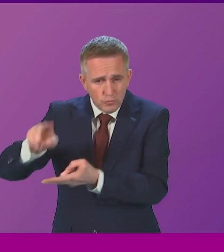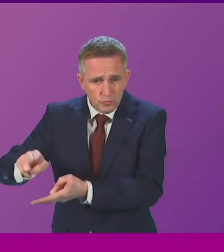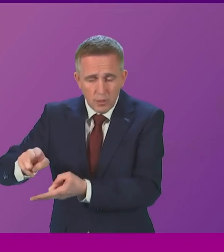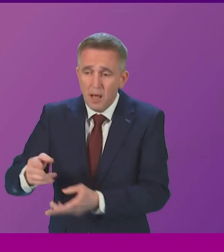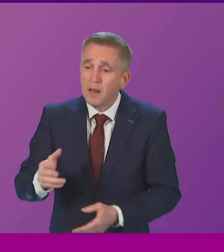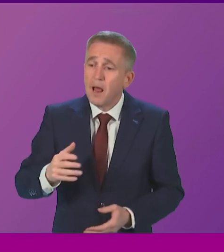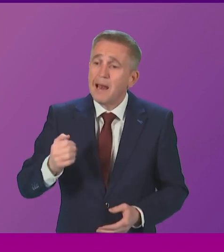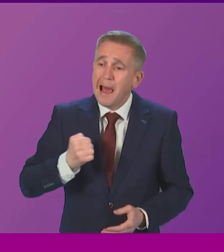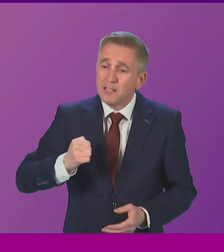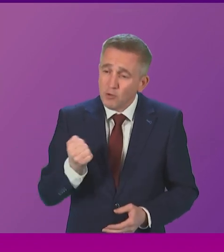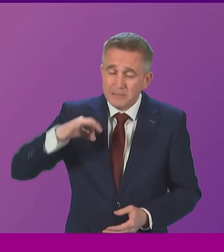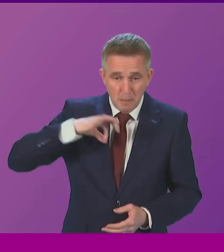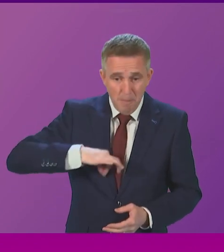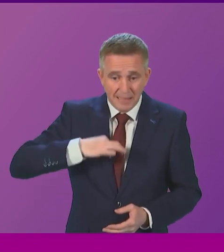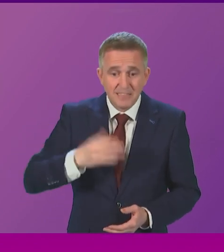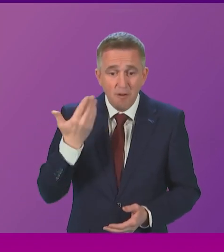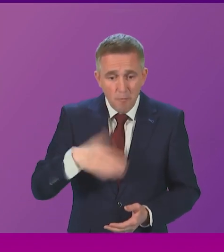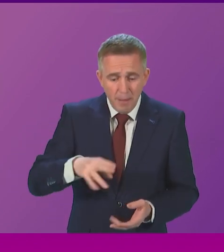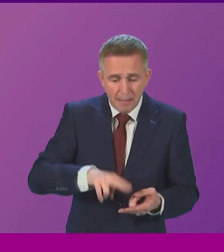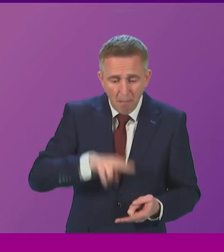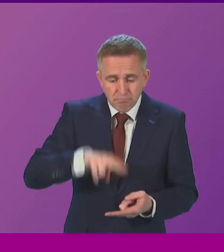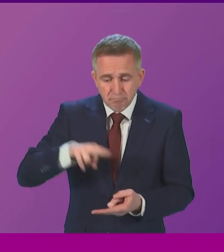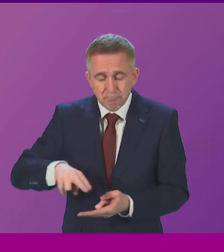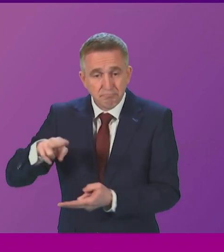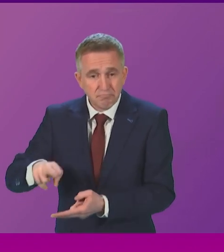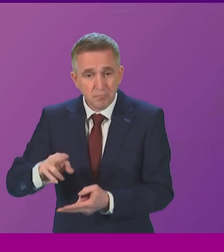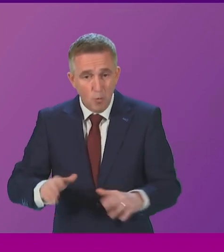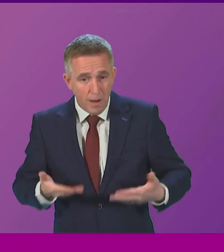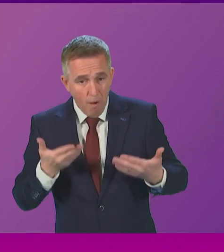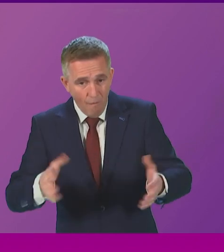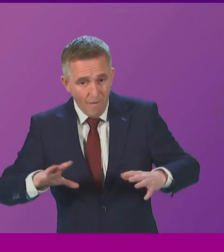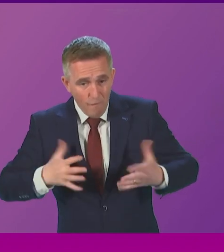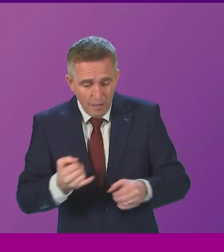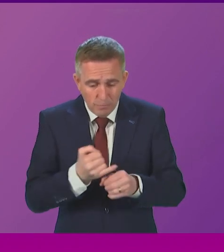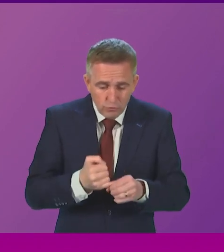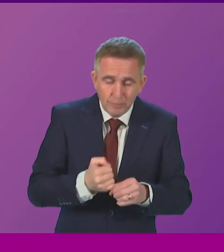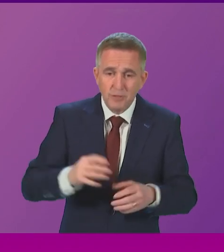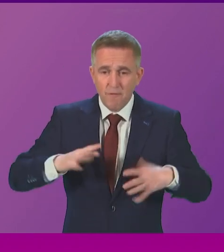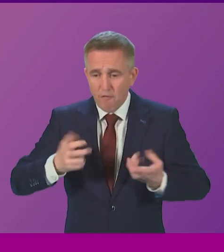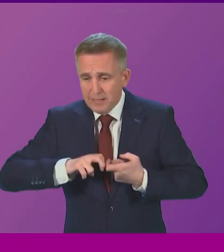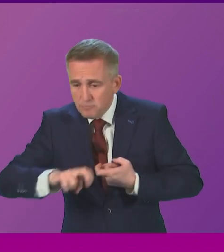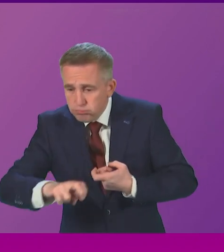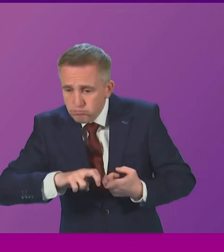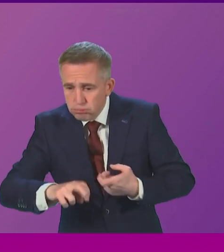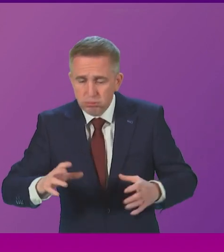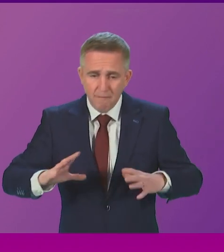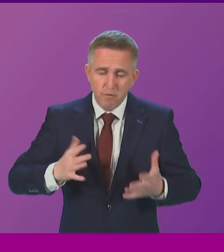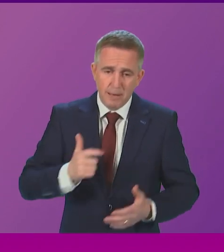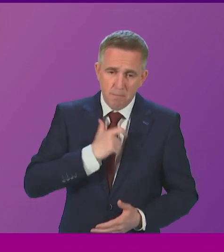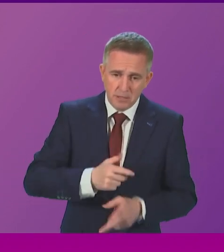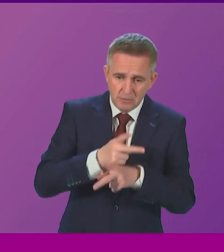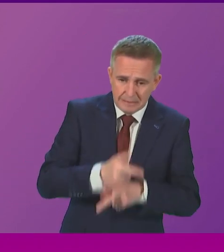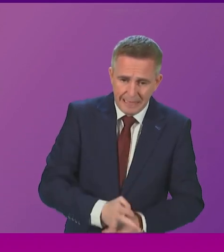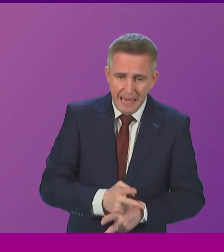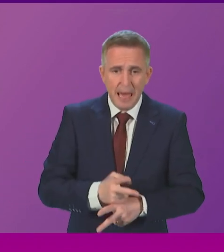benefits that we deliver. We will continue to deliver free prescriptions, concessionary travel, free personal care and our